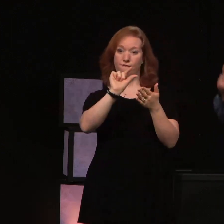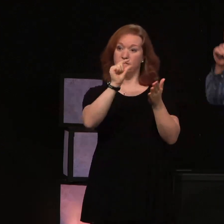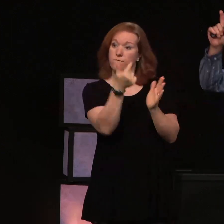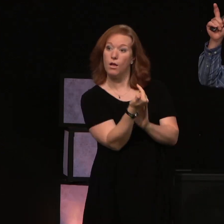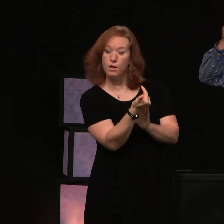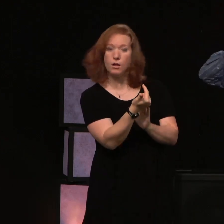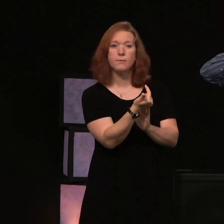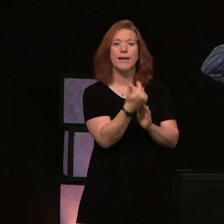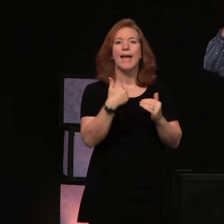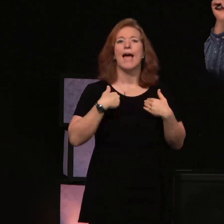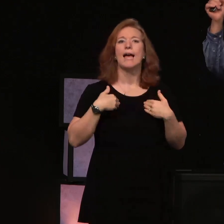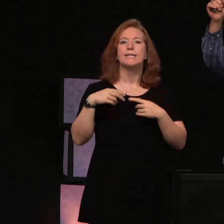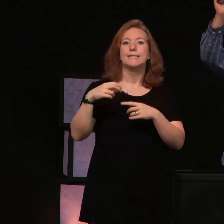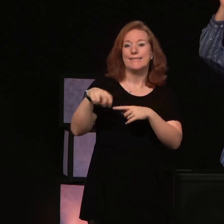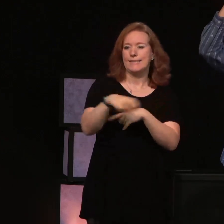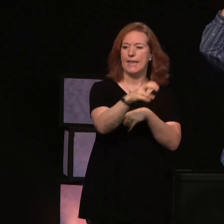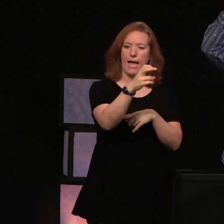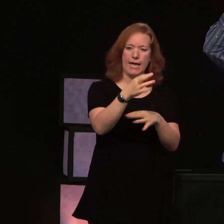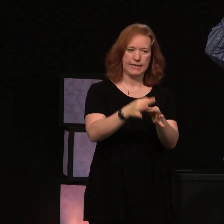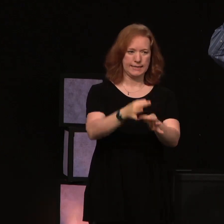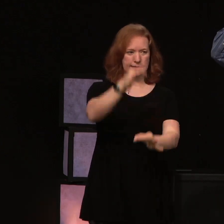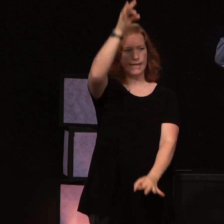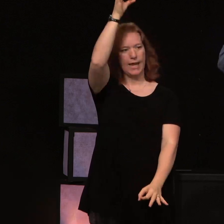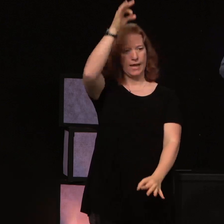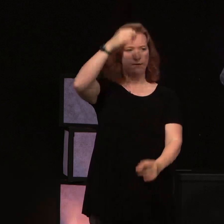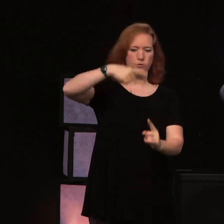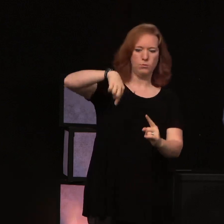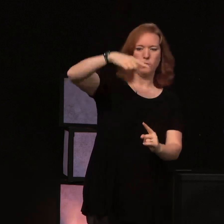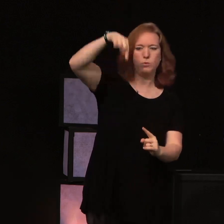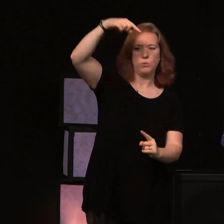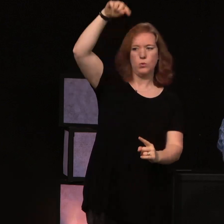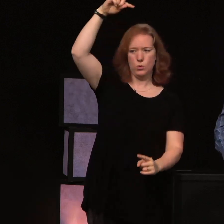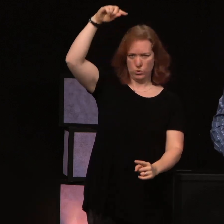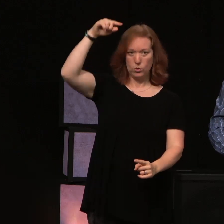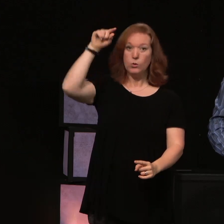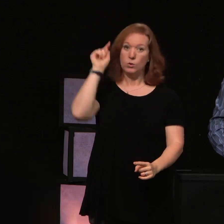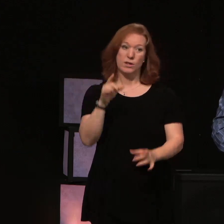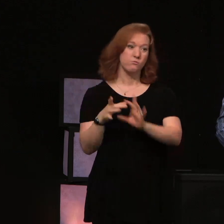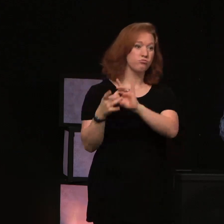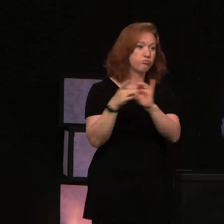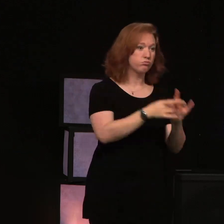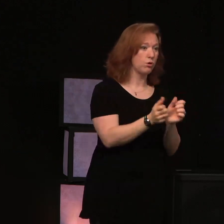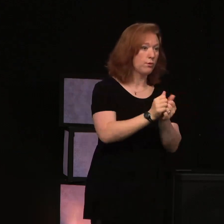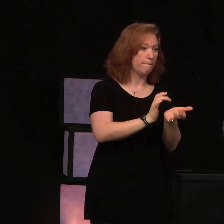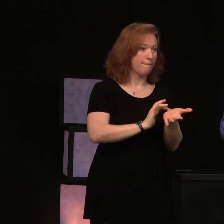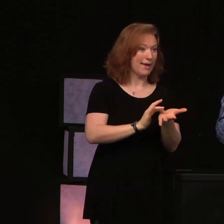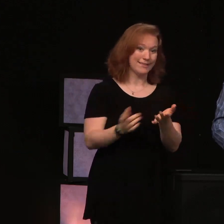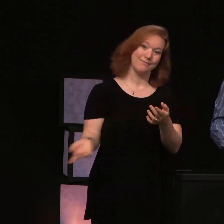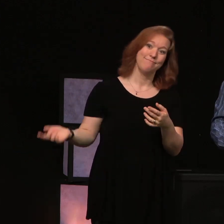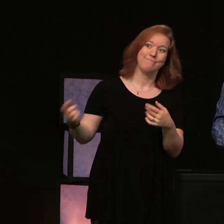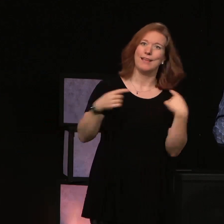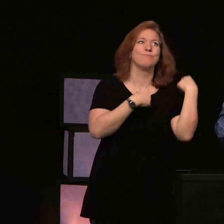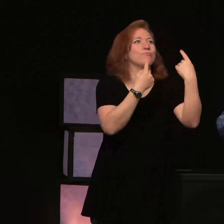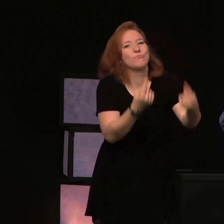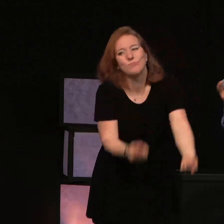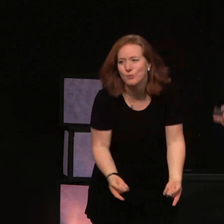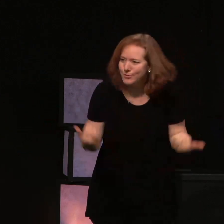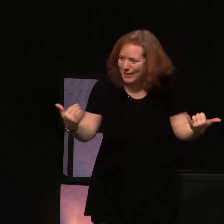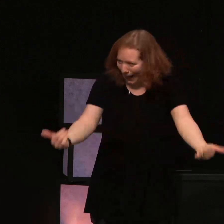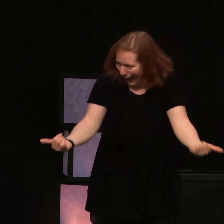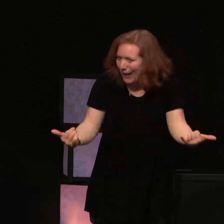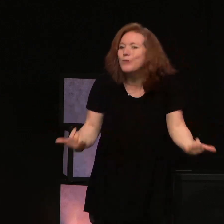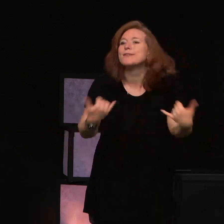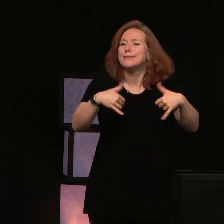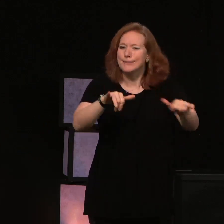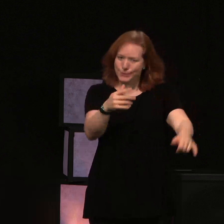that serpent staff emblem that's connected with medicine to this day and originated back with